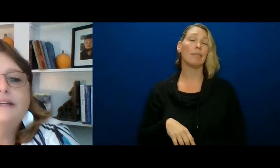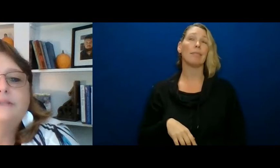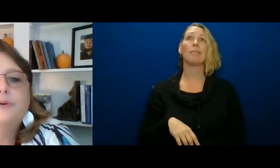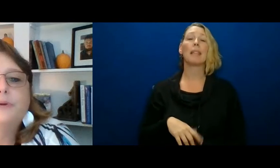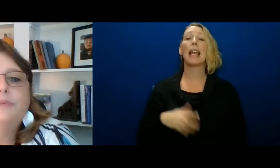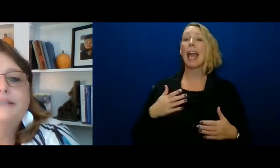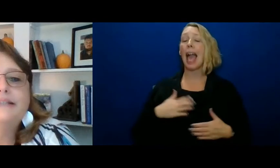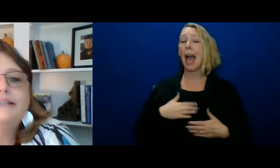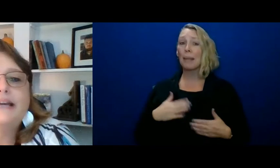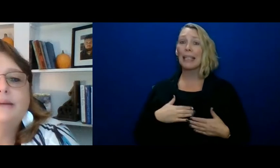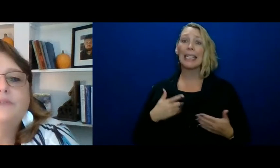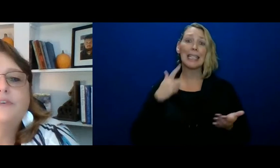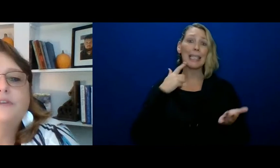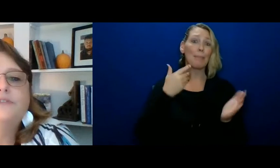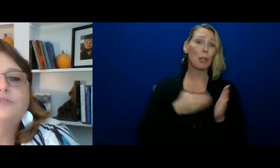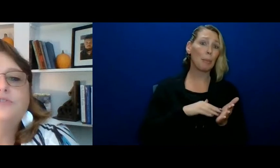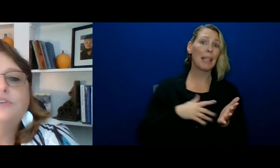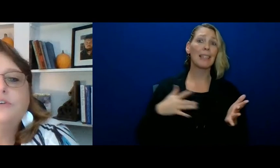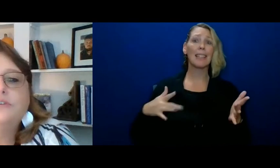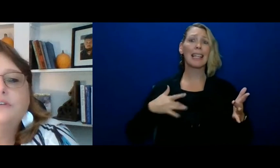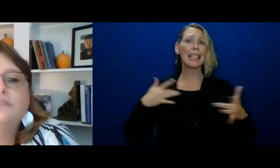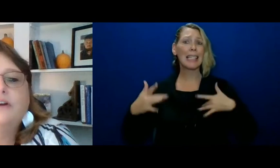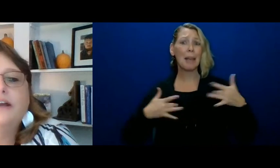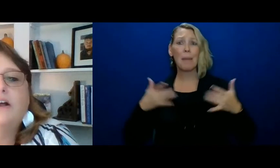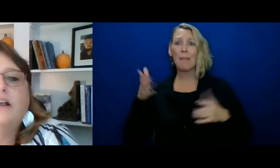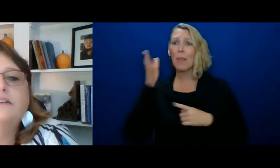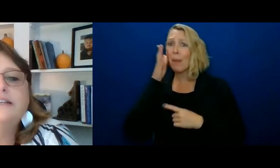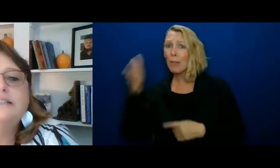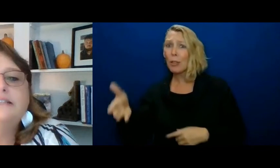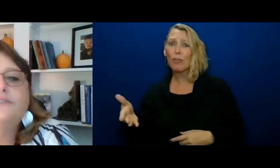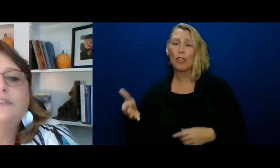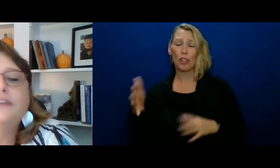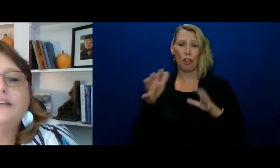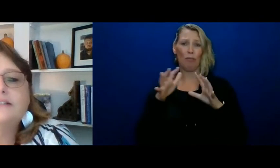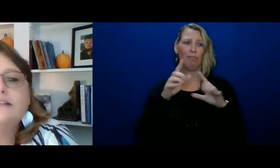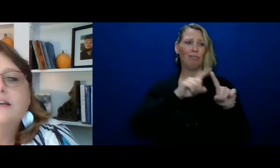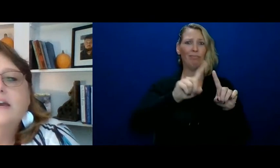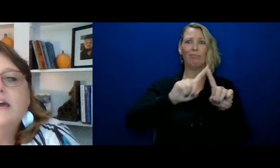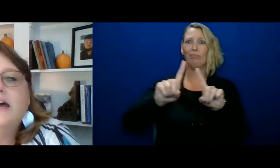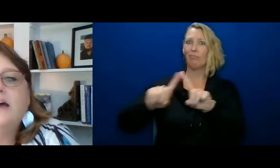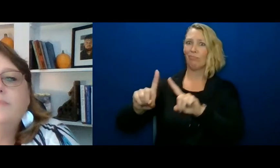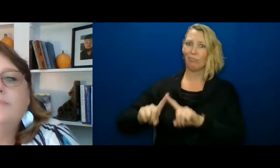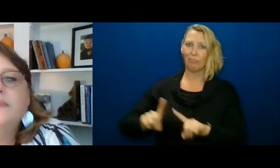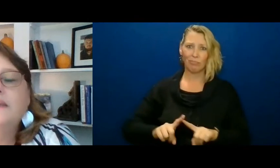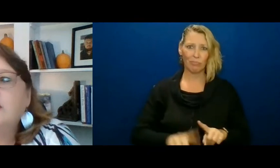Happiness, purpose, excitement for the future. Right. All of these different things.